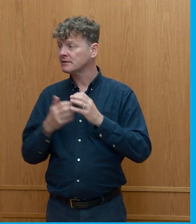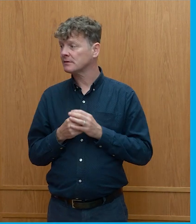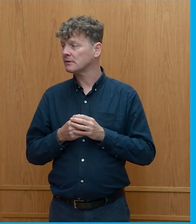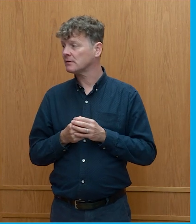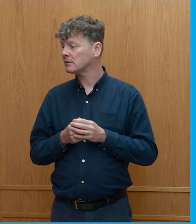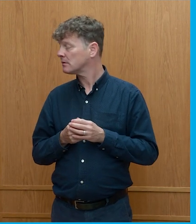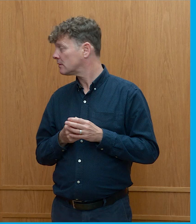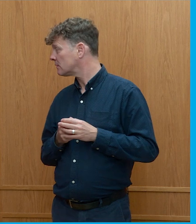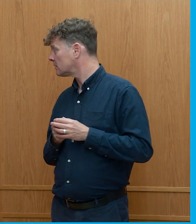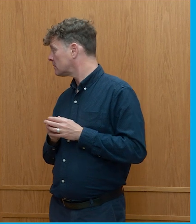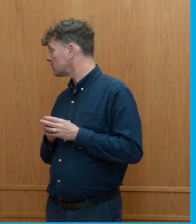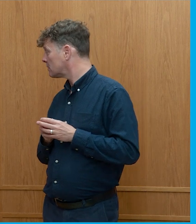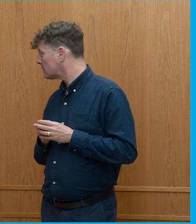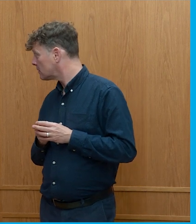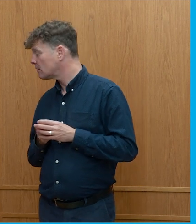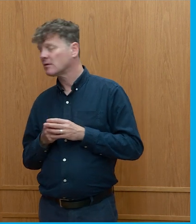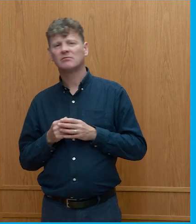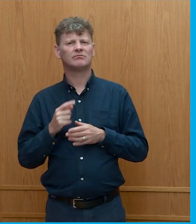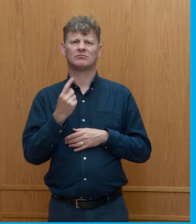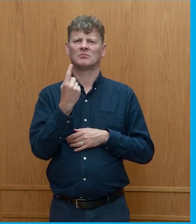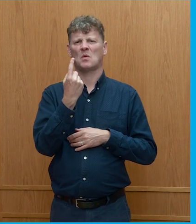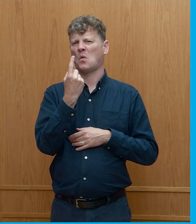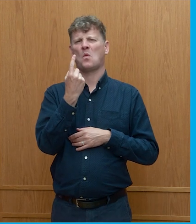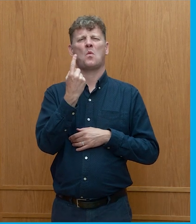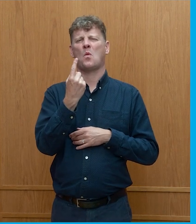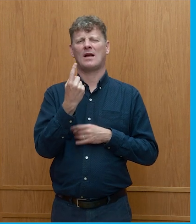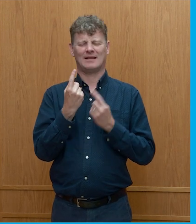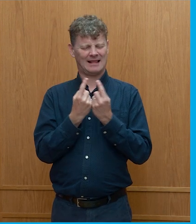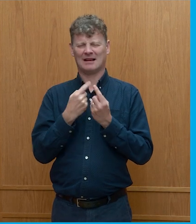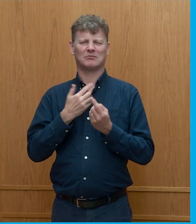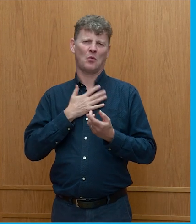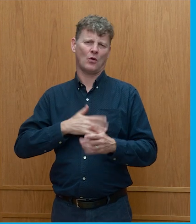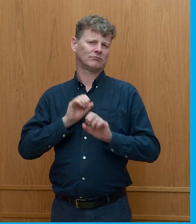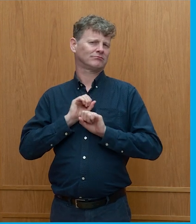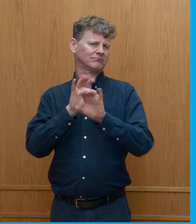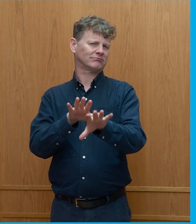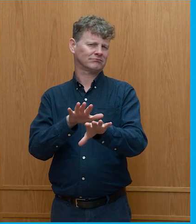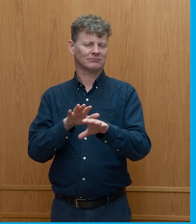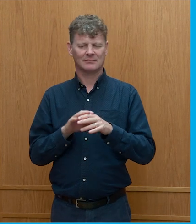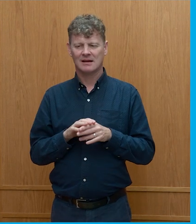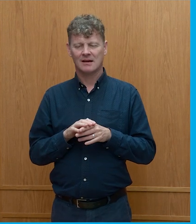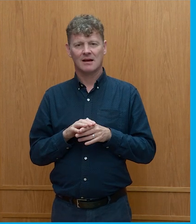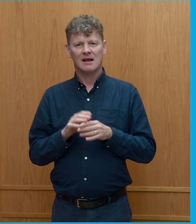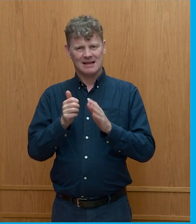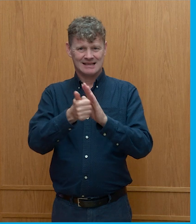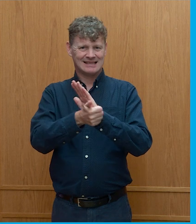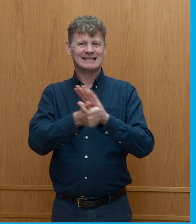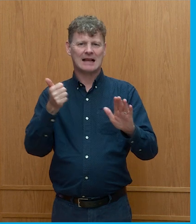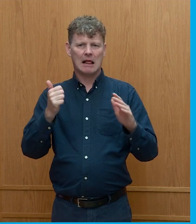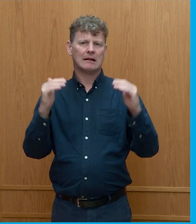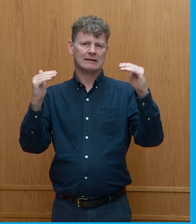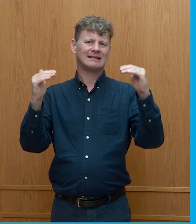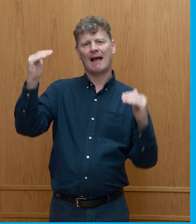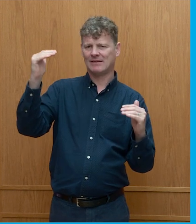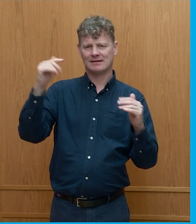I would just say one thing just to get off my chest really is actually that there is a skills deficit out there. We